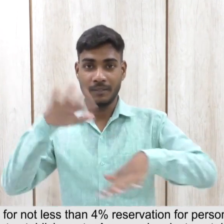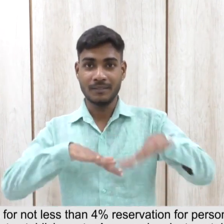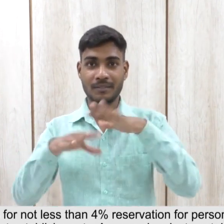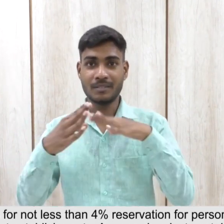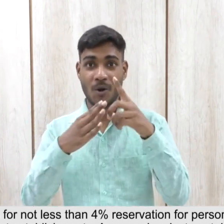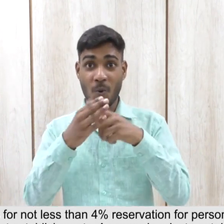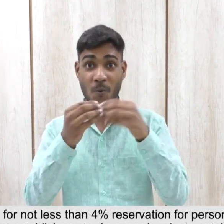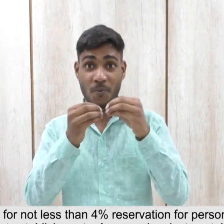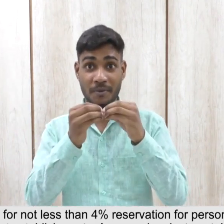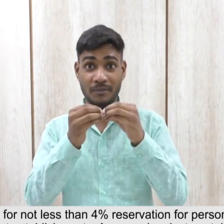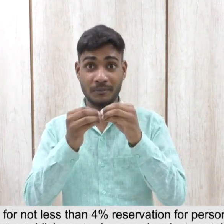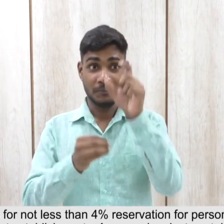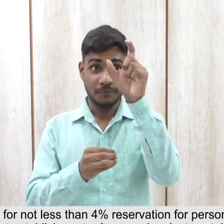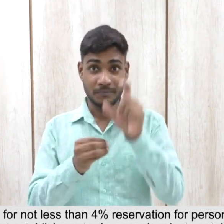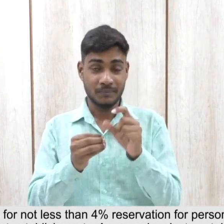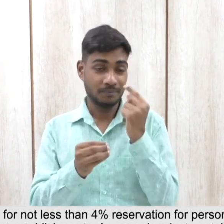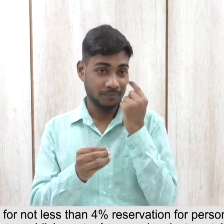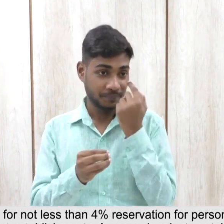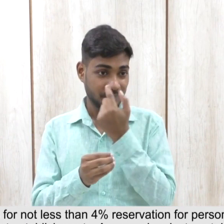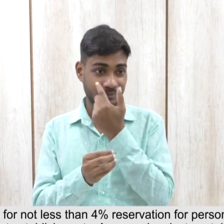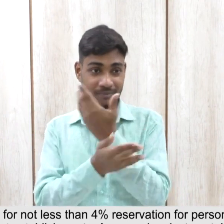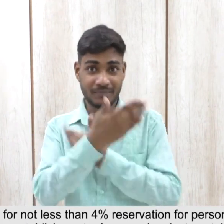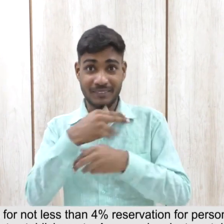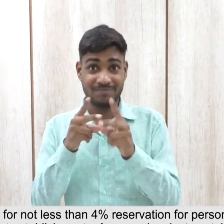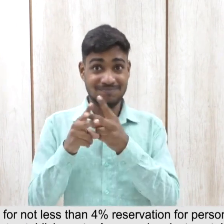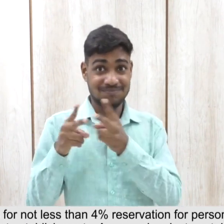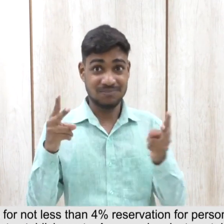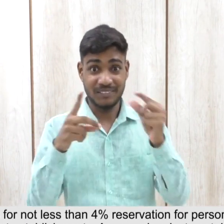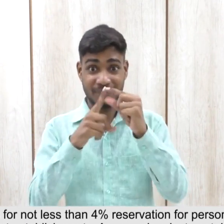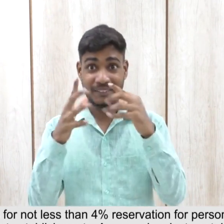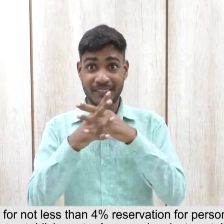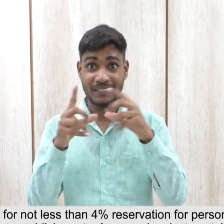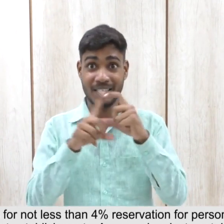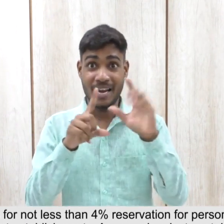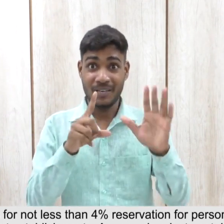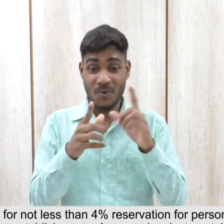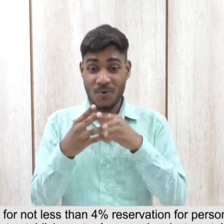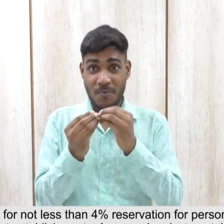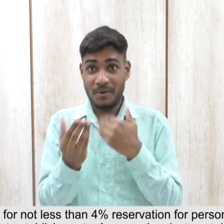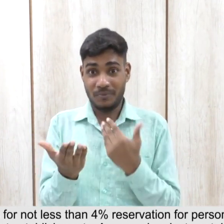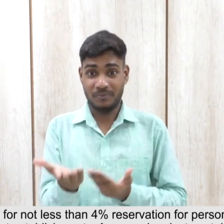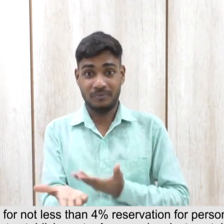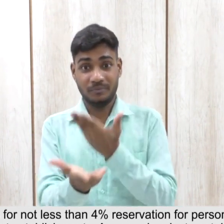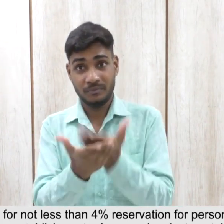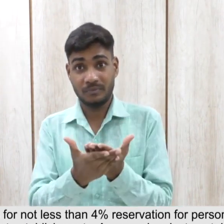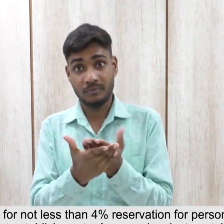% reservation for persons with benchmark disabilities in government